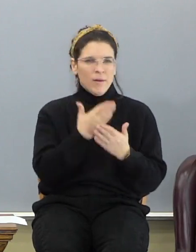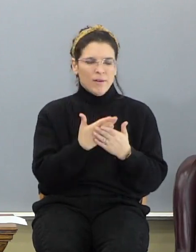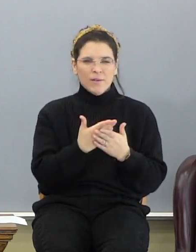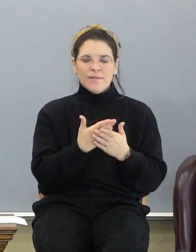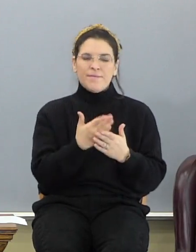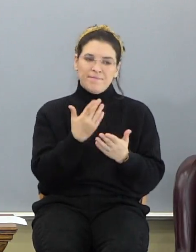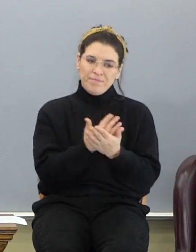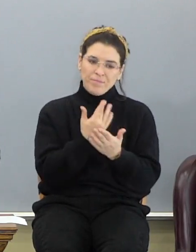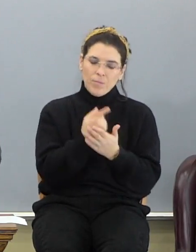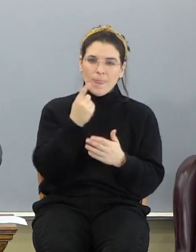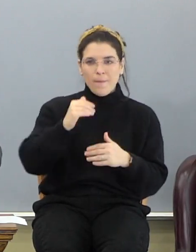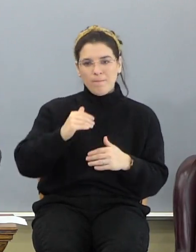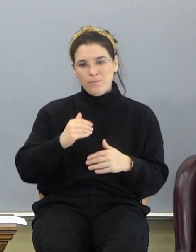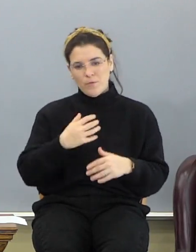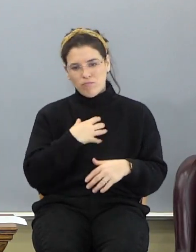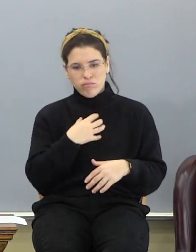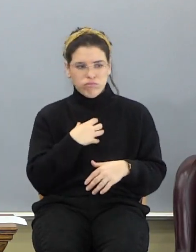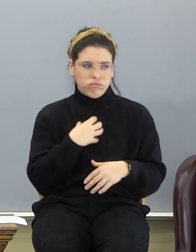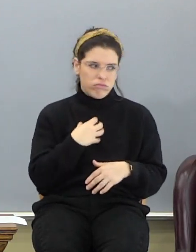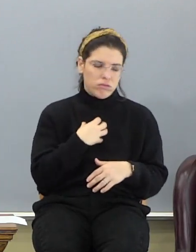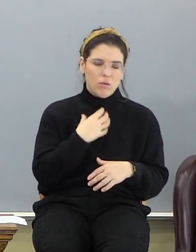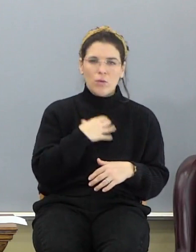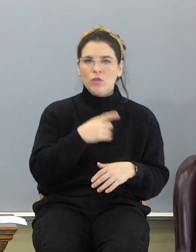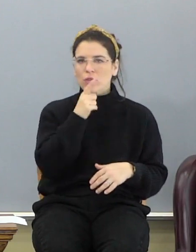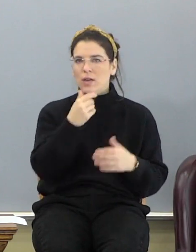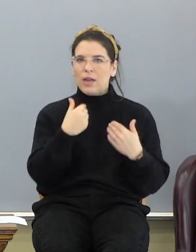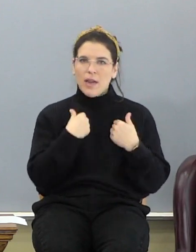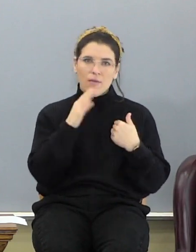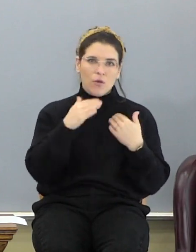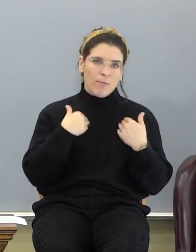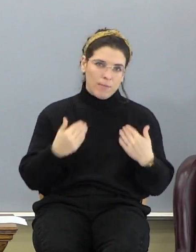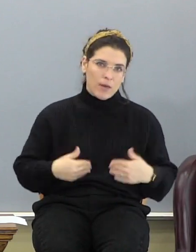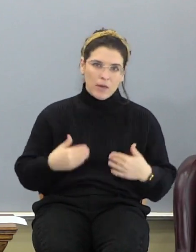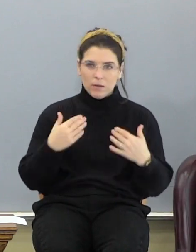And sometimes you've grown within yourself wishing that you didn't have it anymore.